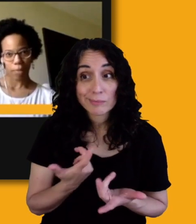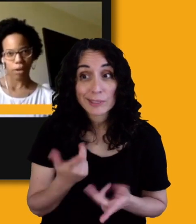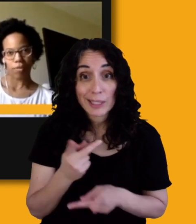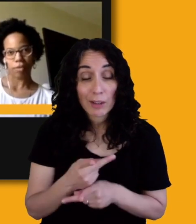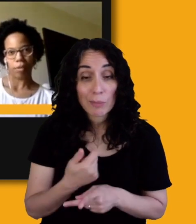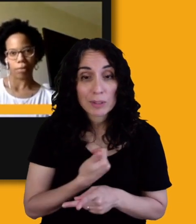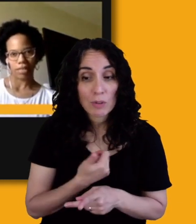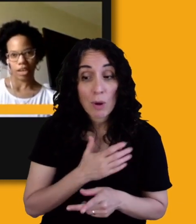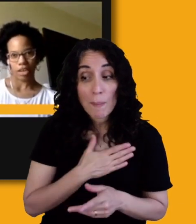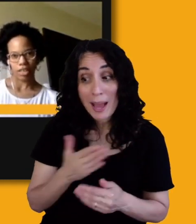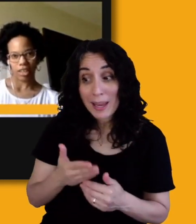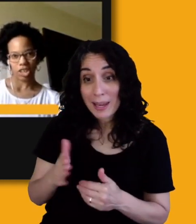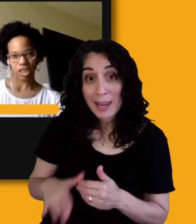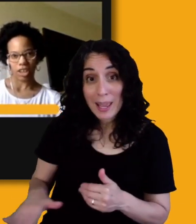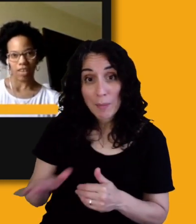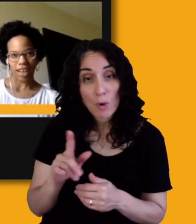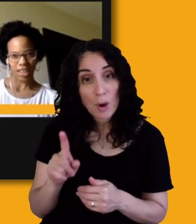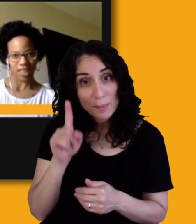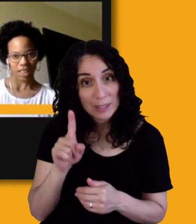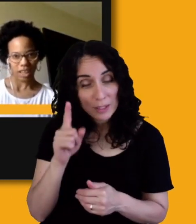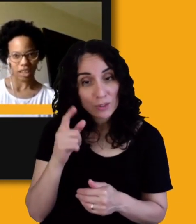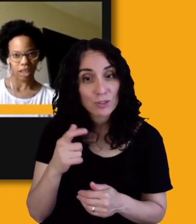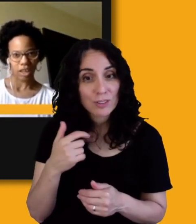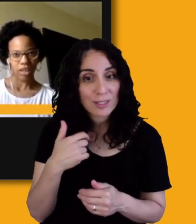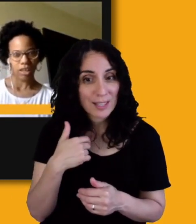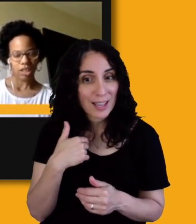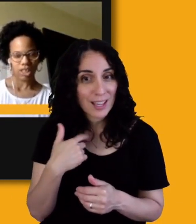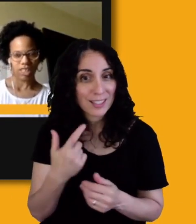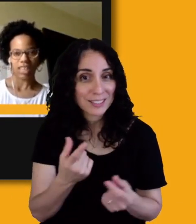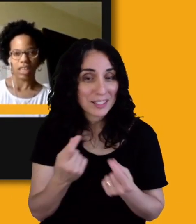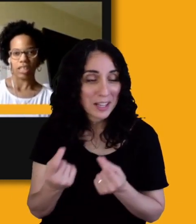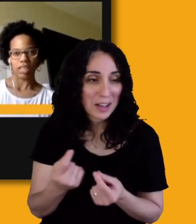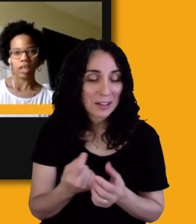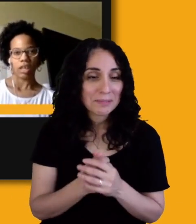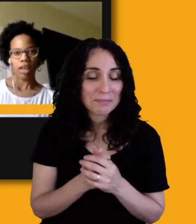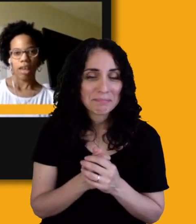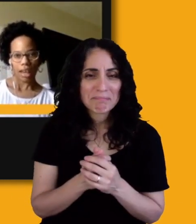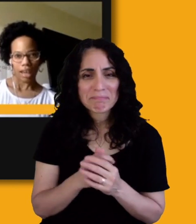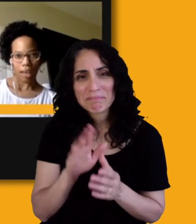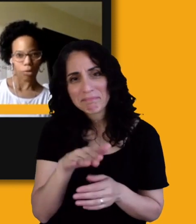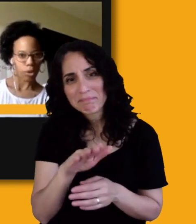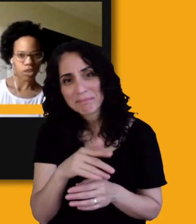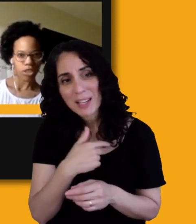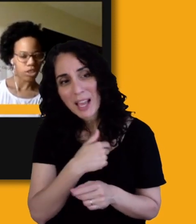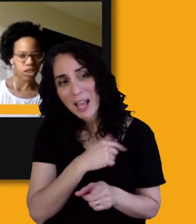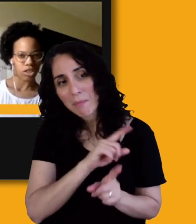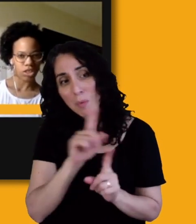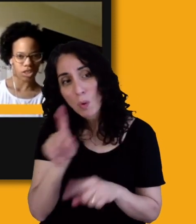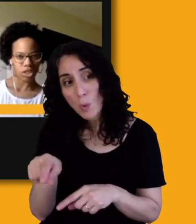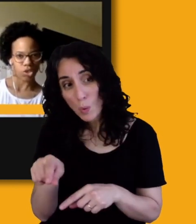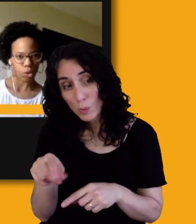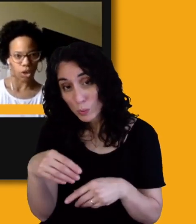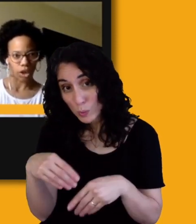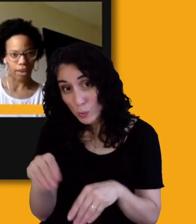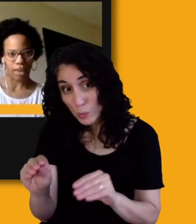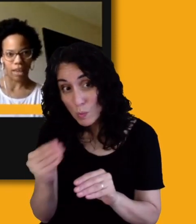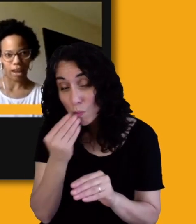from upstairs, like she now has a thing and she says, Hey, I'm going to the store and I'm,